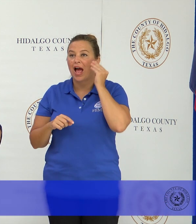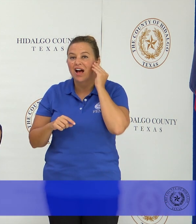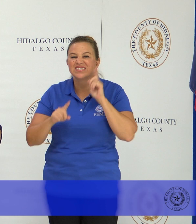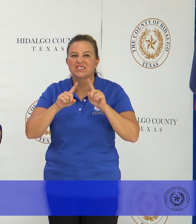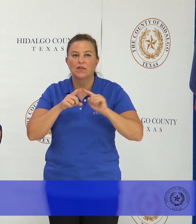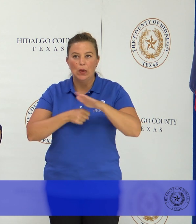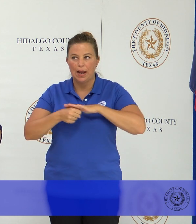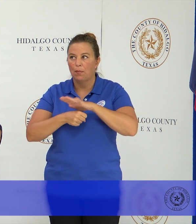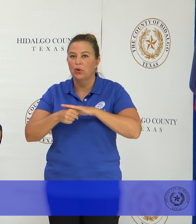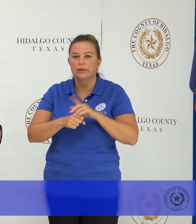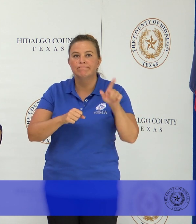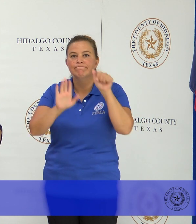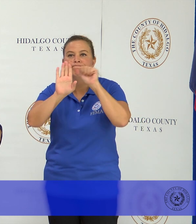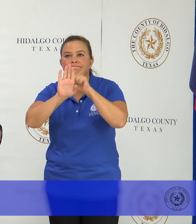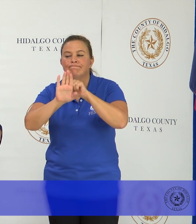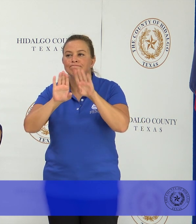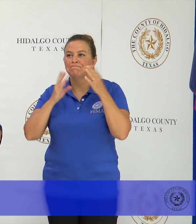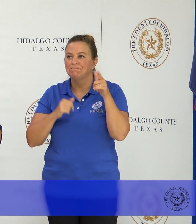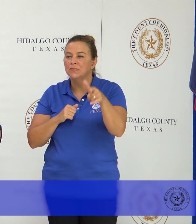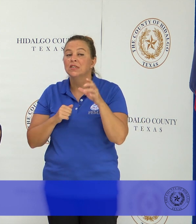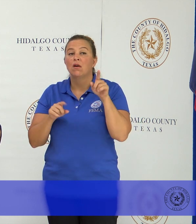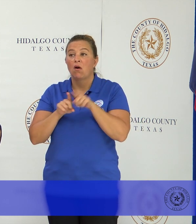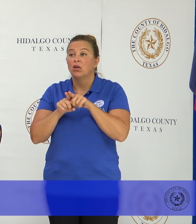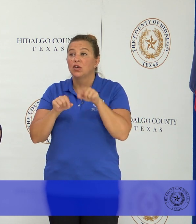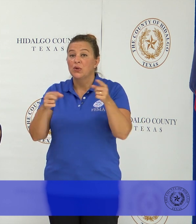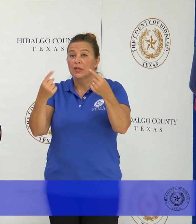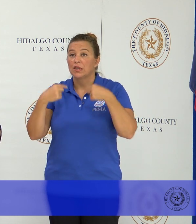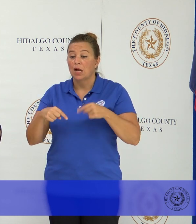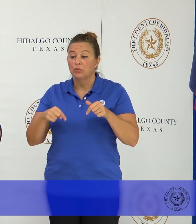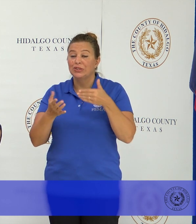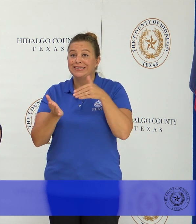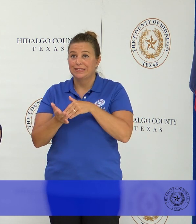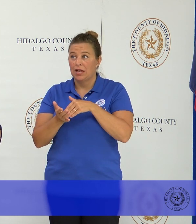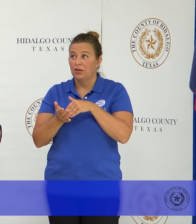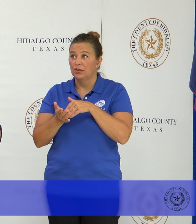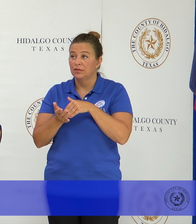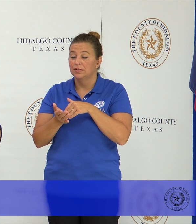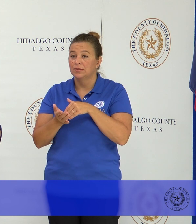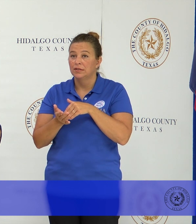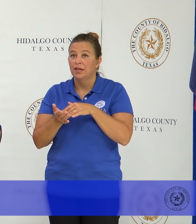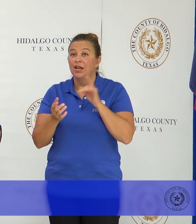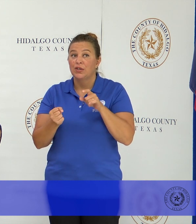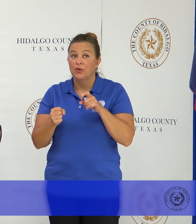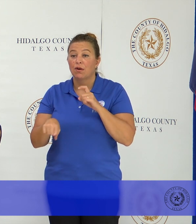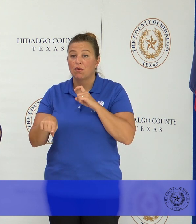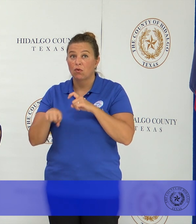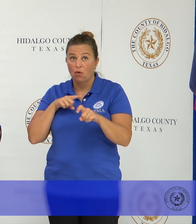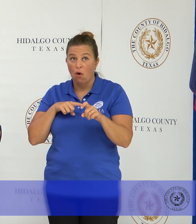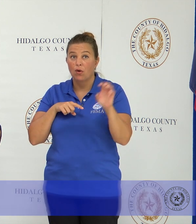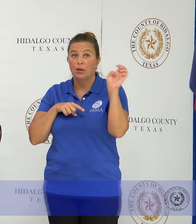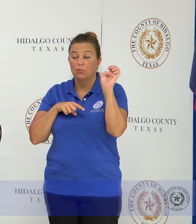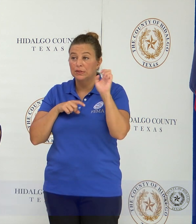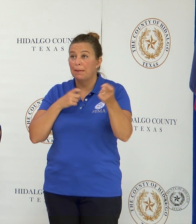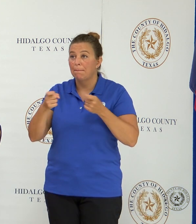different neighborhoods. And also, if you can come to the center, you can always give a call to the emergency